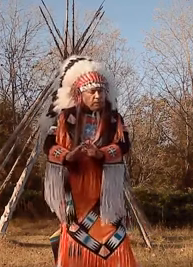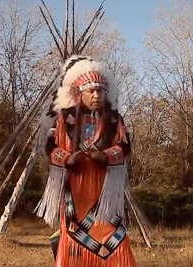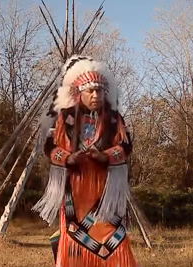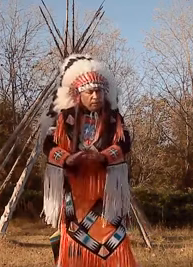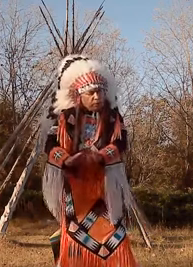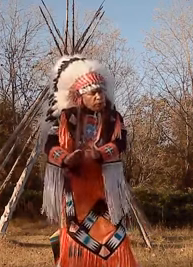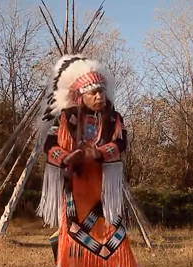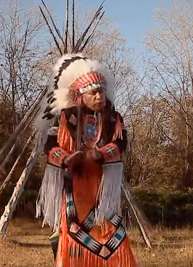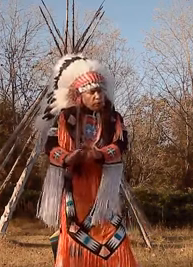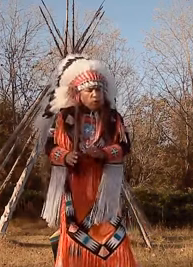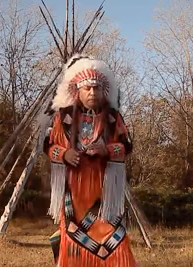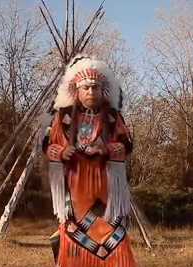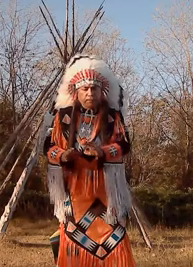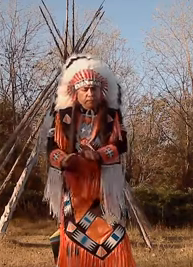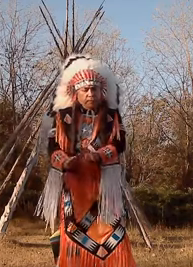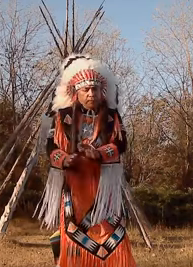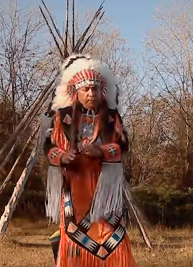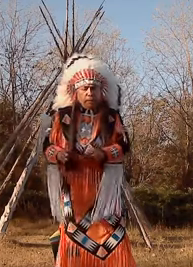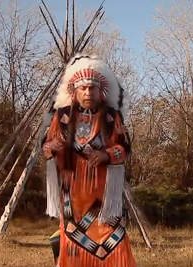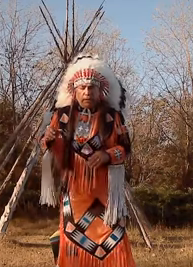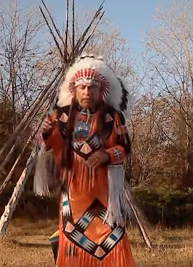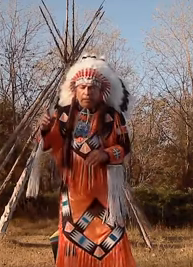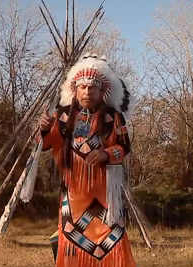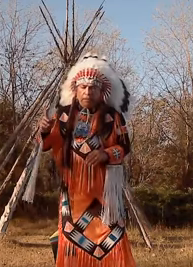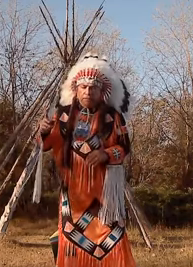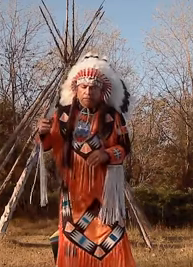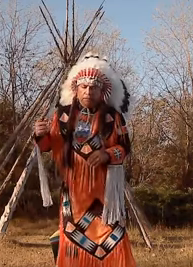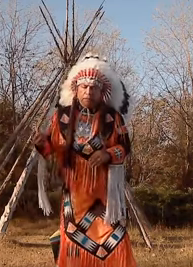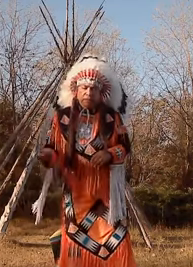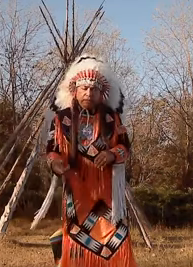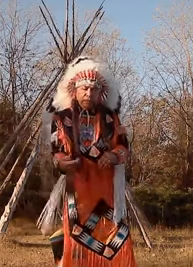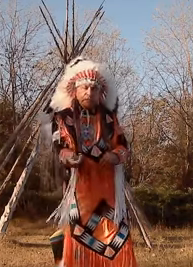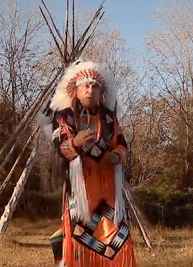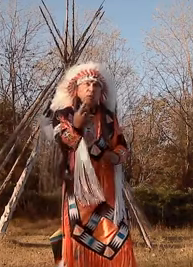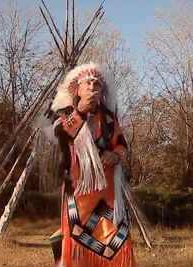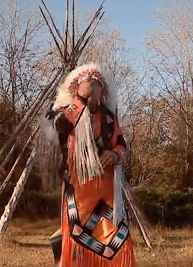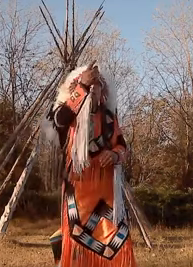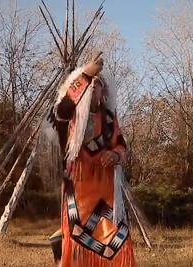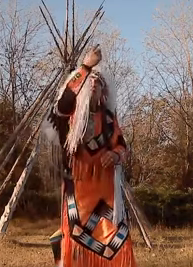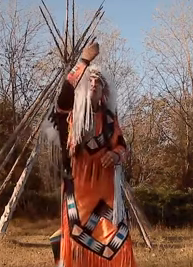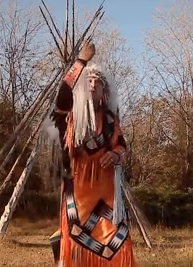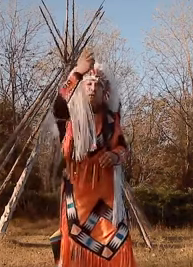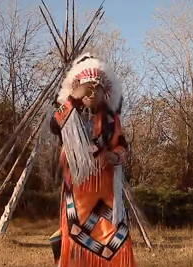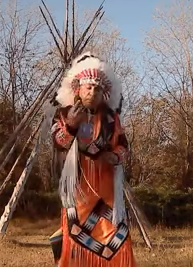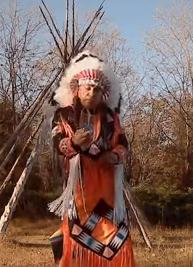that bar is warm um and then that smoke goes up